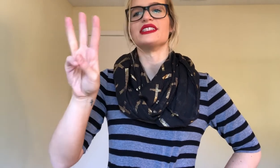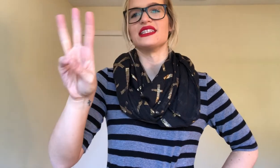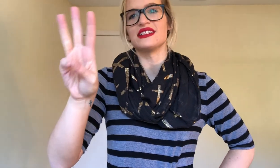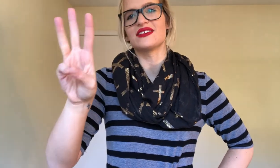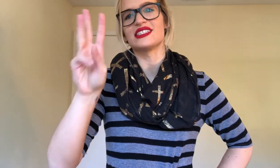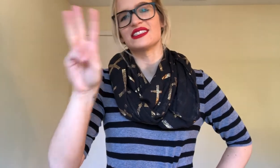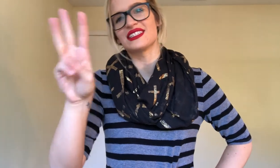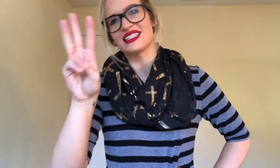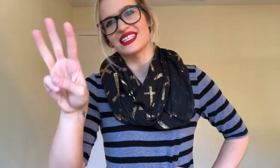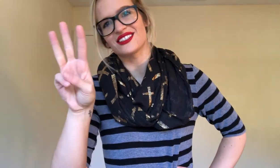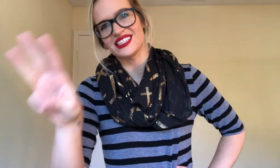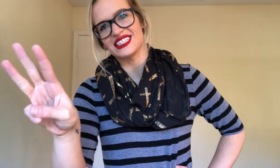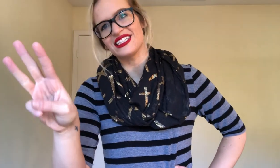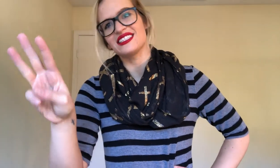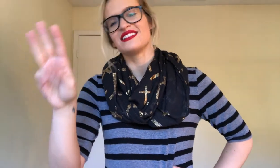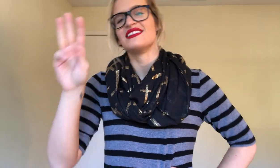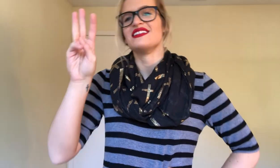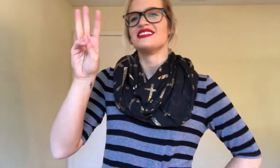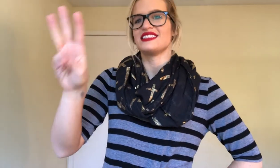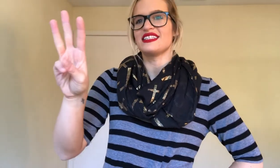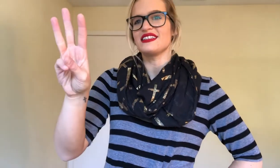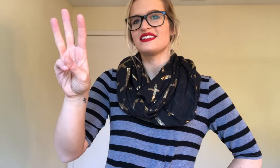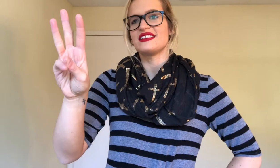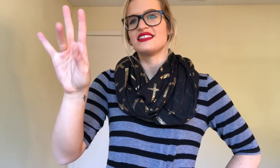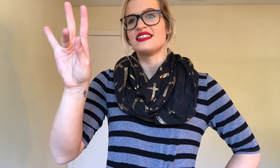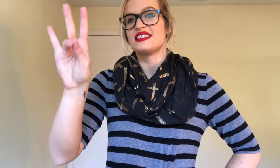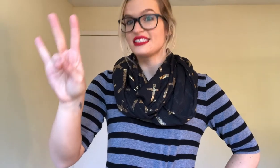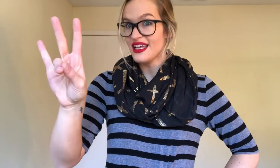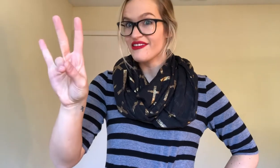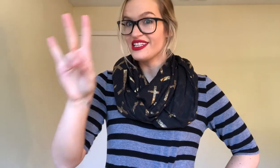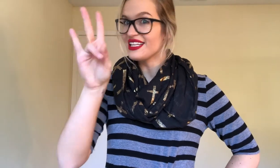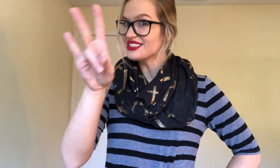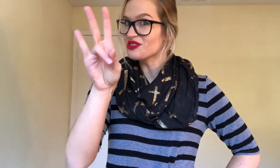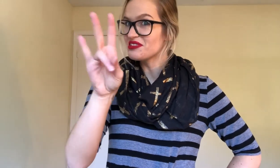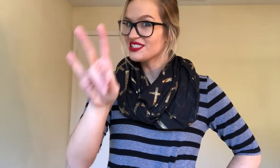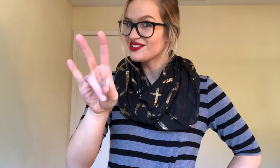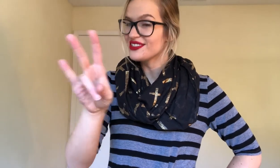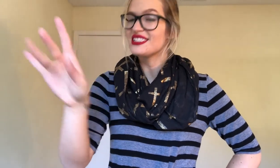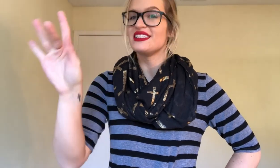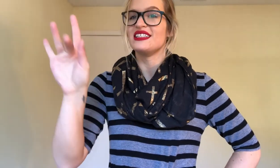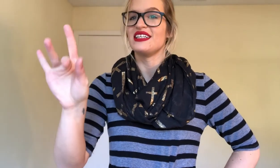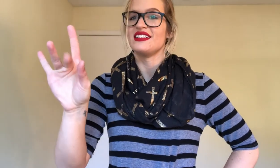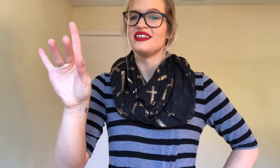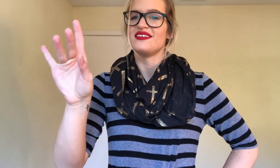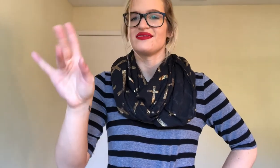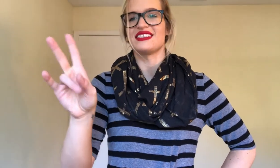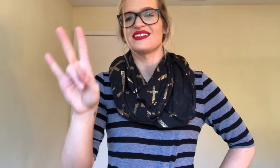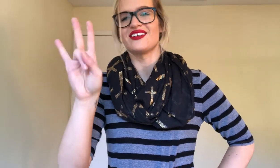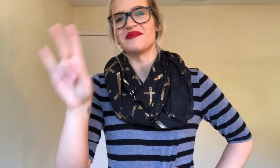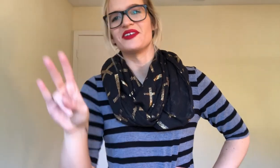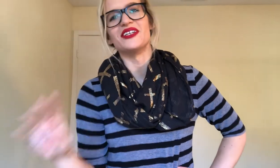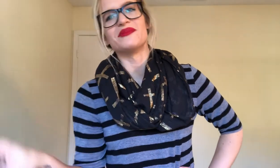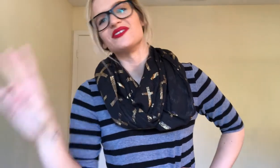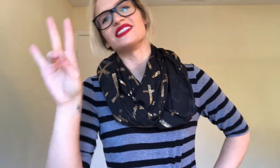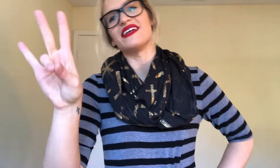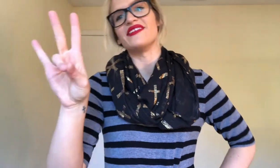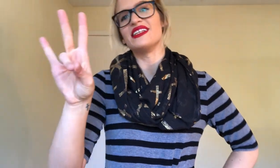isn't this one, because that's actually six. Six, seven, that's the one we use. That's all I'm going up to. Seven,